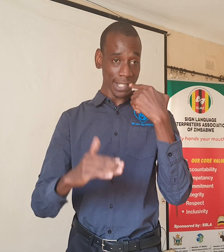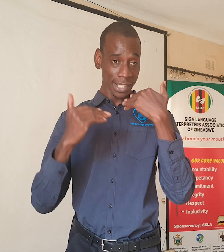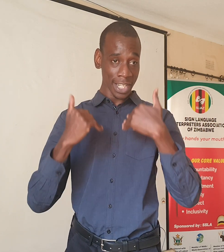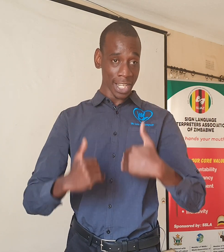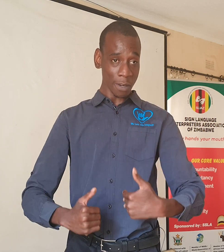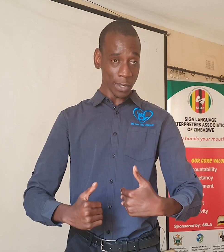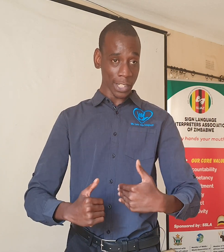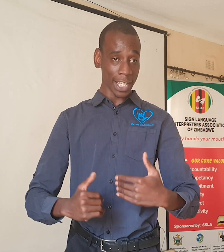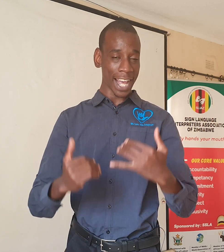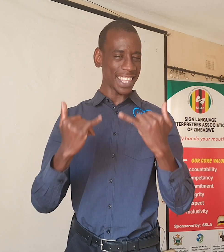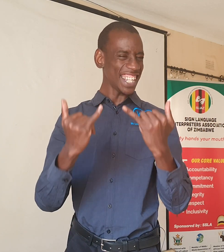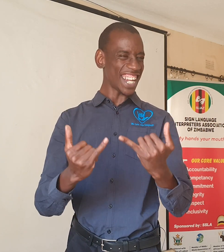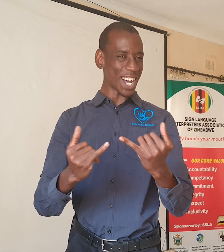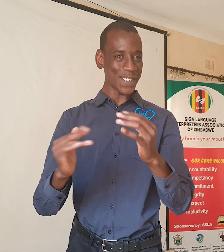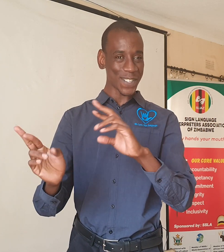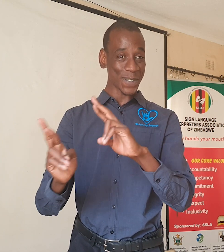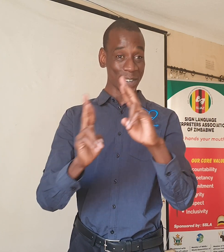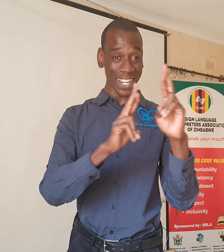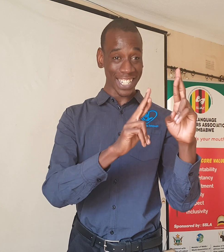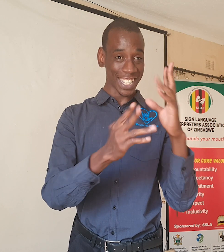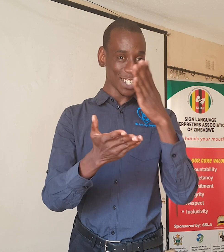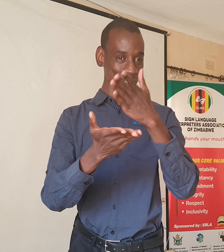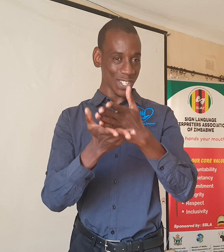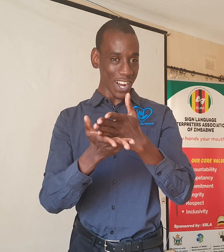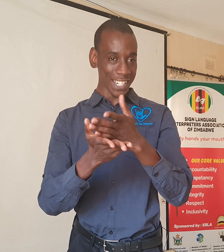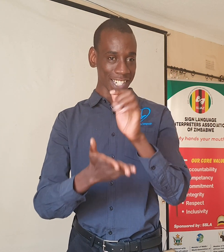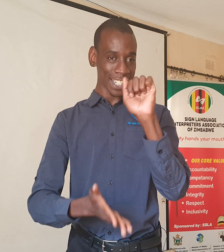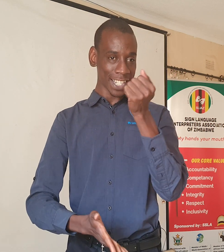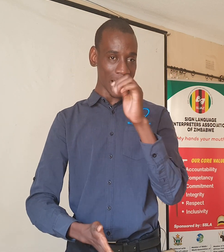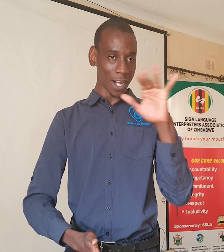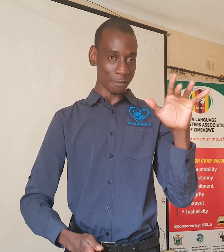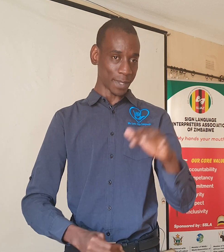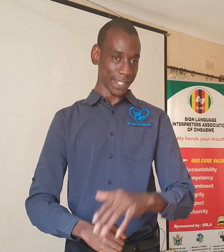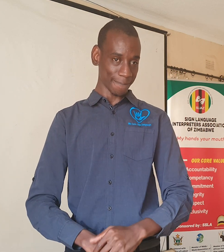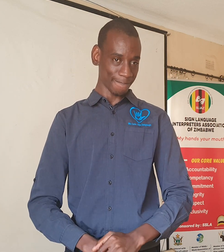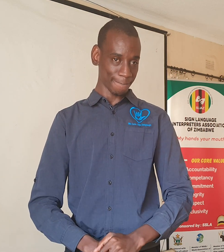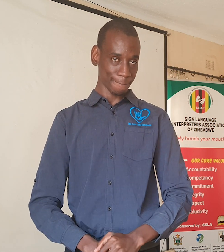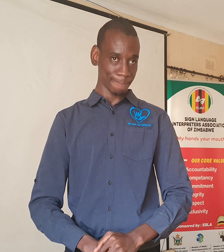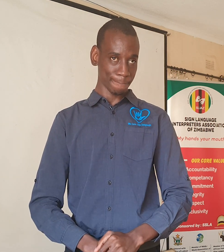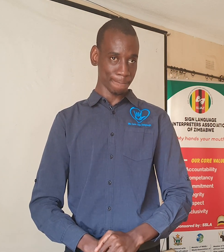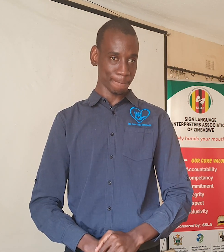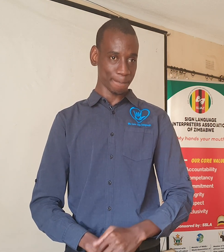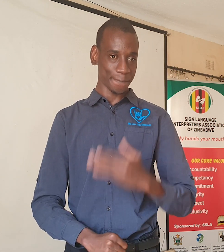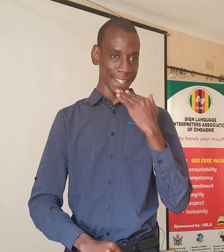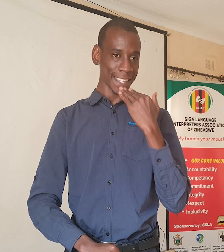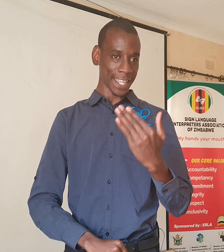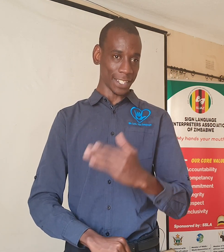your body i think now we're ready to start our alphabet thank you